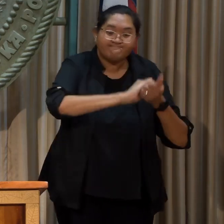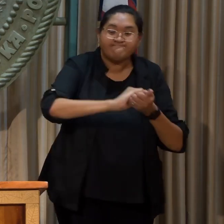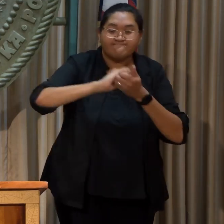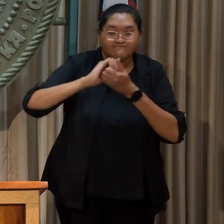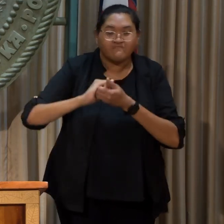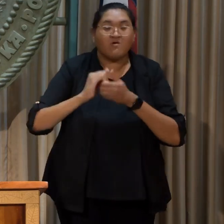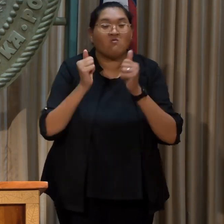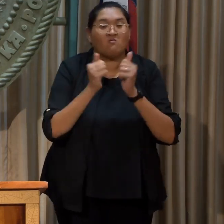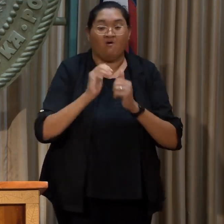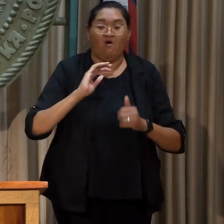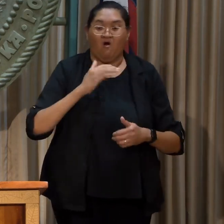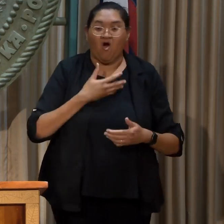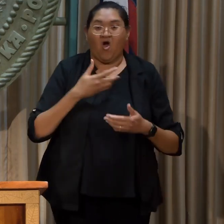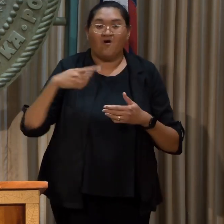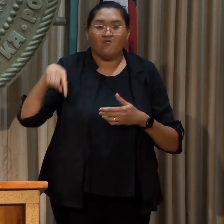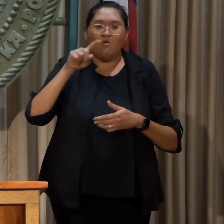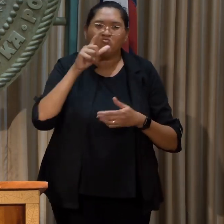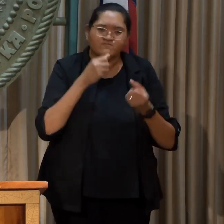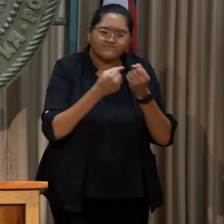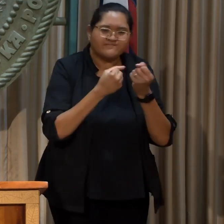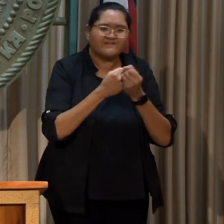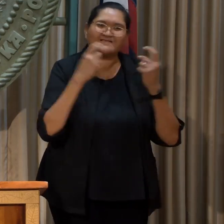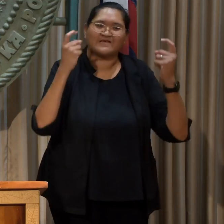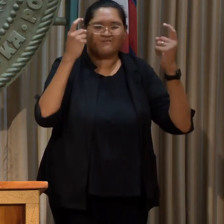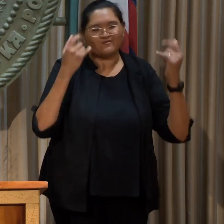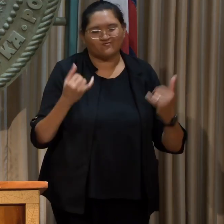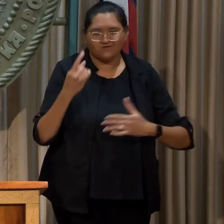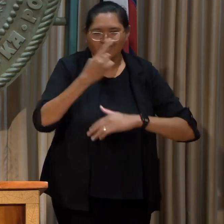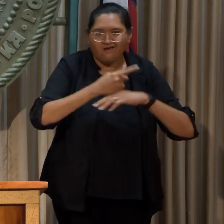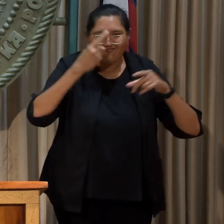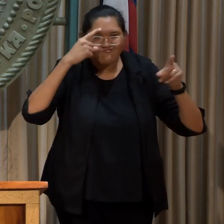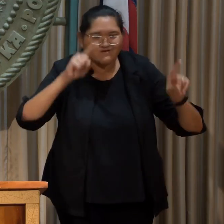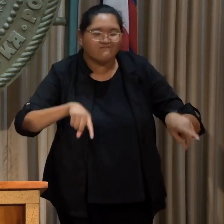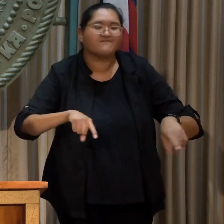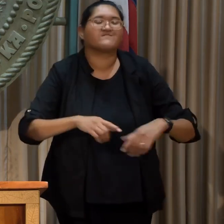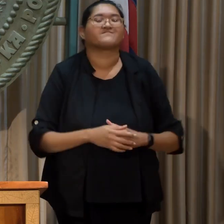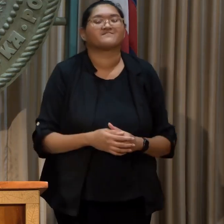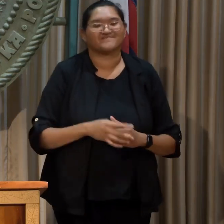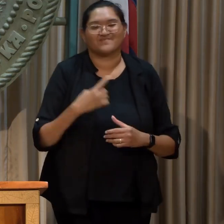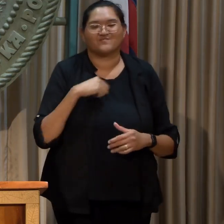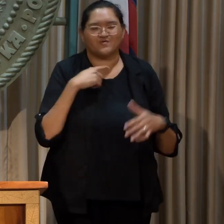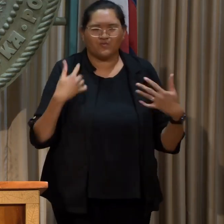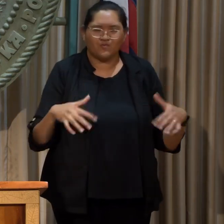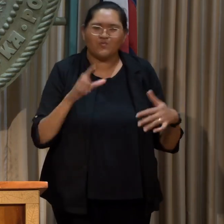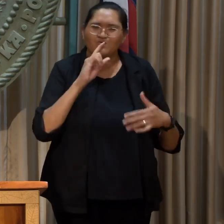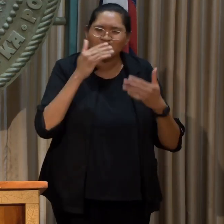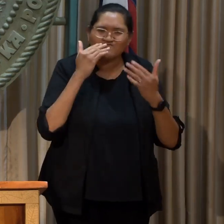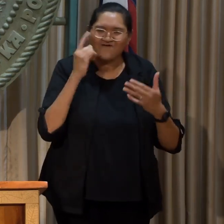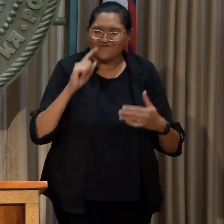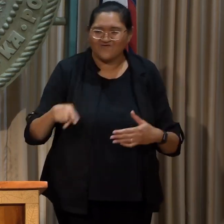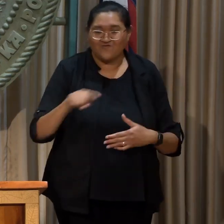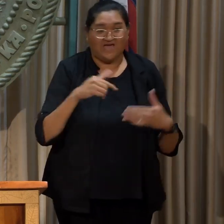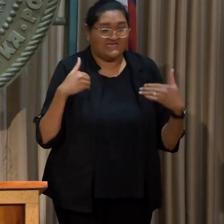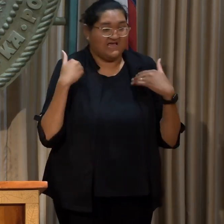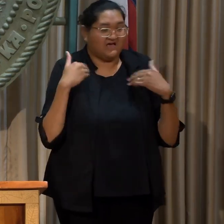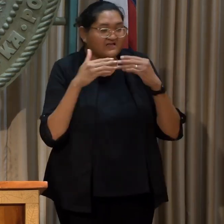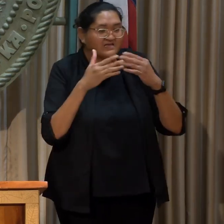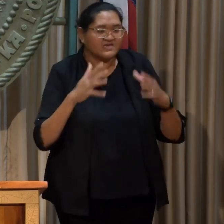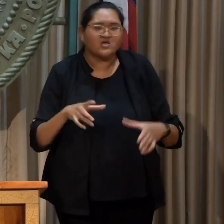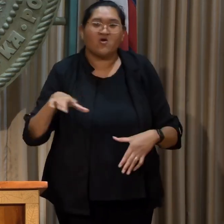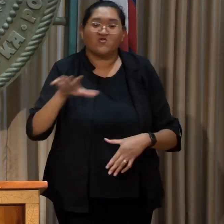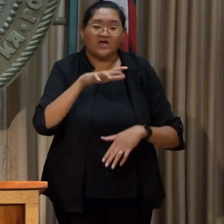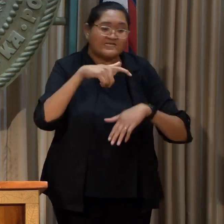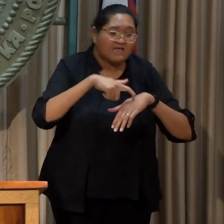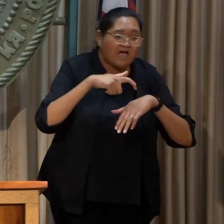with our allies celebrating this historic agreement. We are so grateful for these young leaders who have devoted their